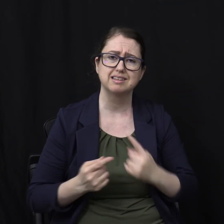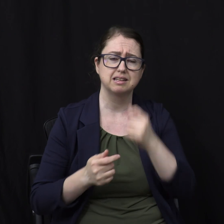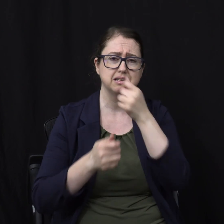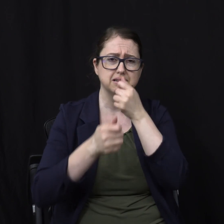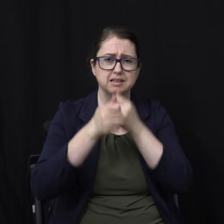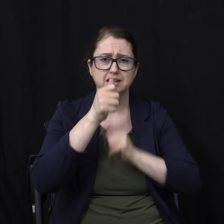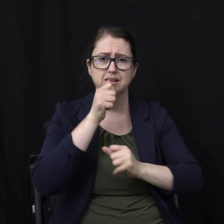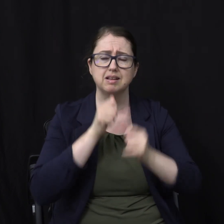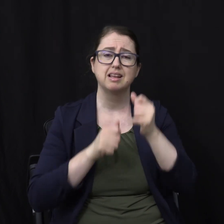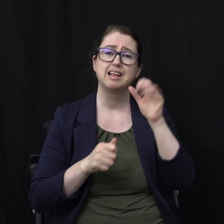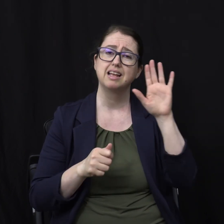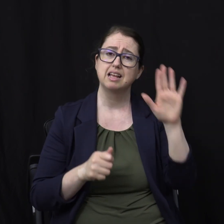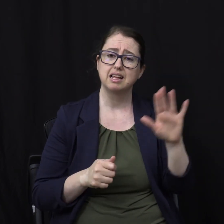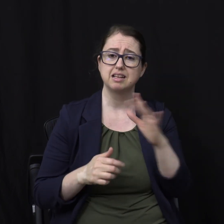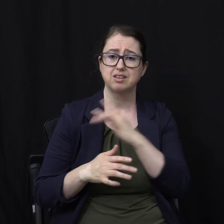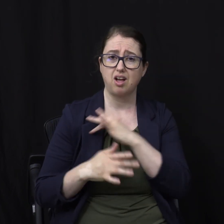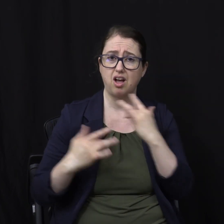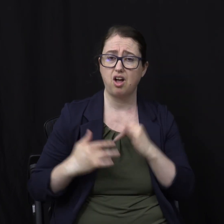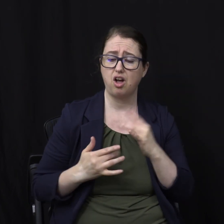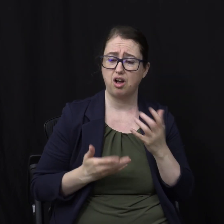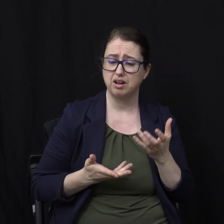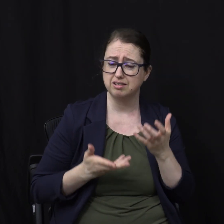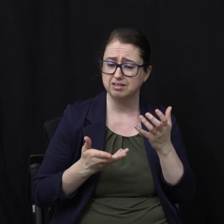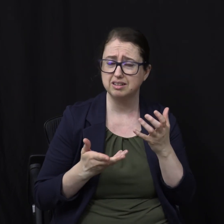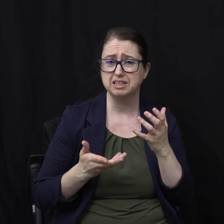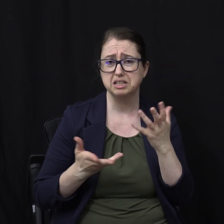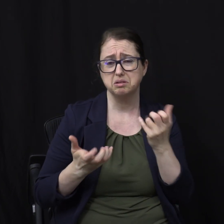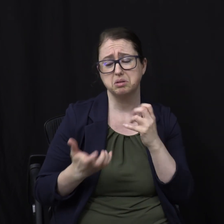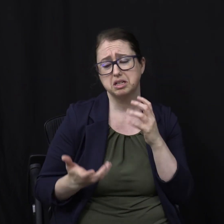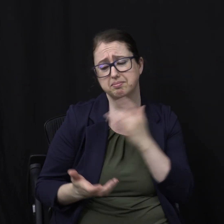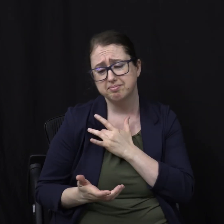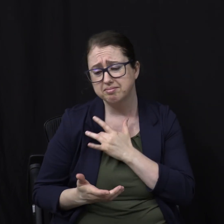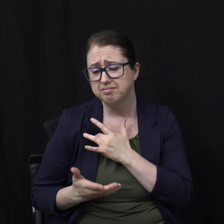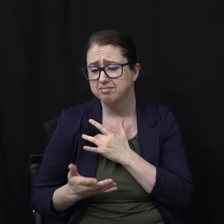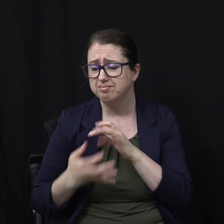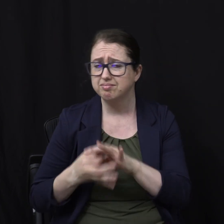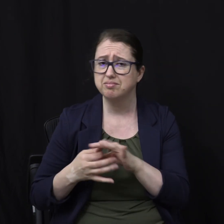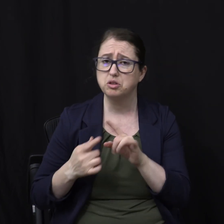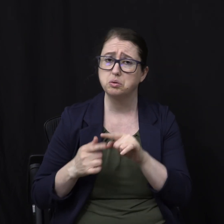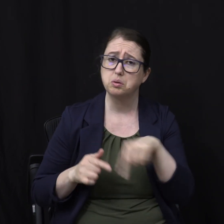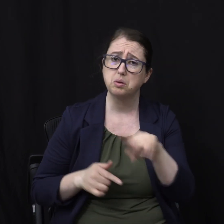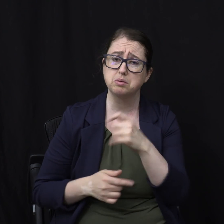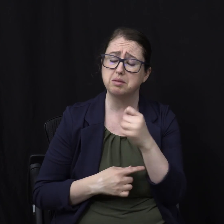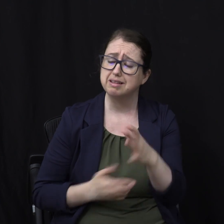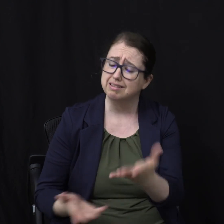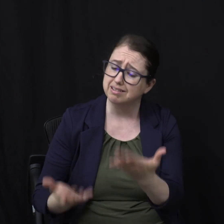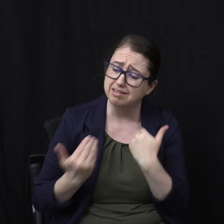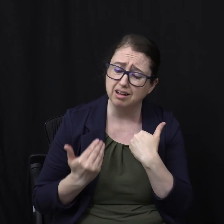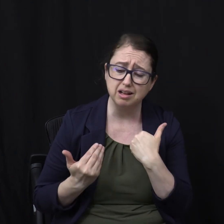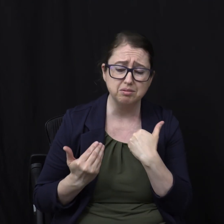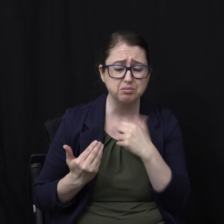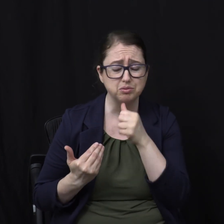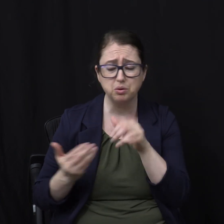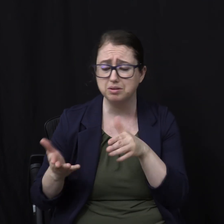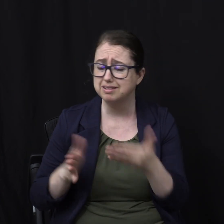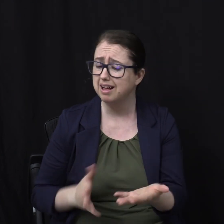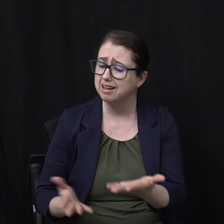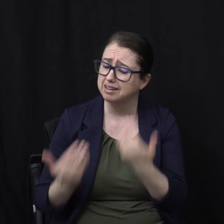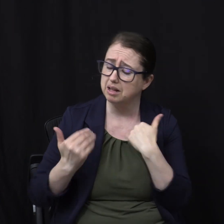His heart goes out Even to the rebellious To say Why will you die Come to me and live That draws